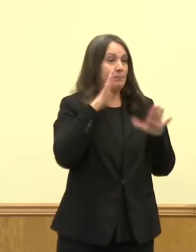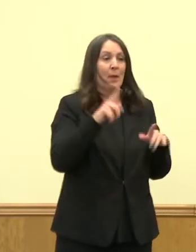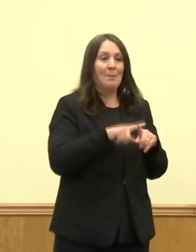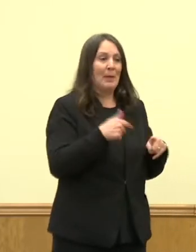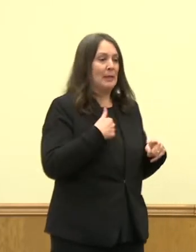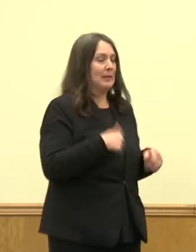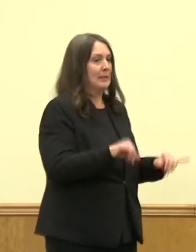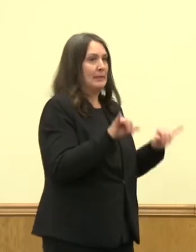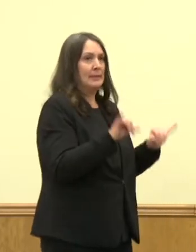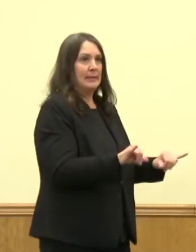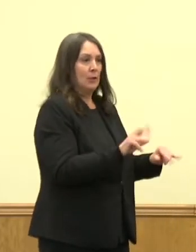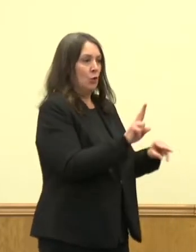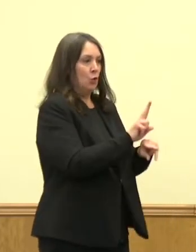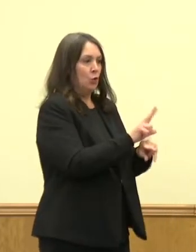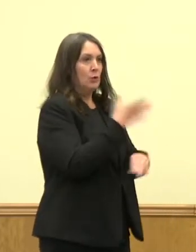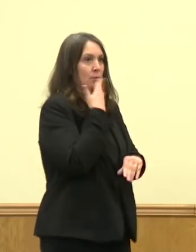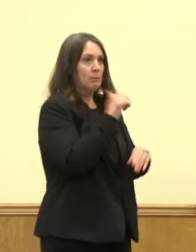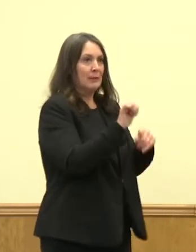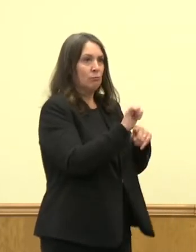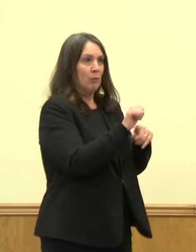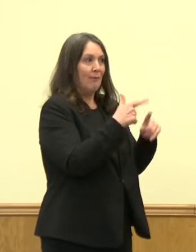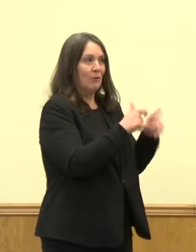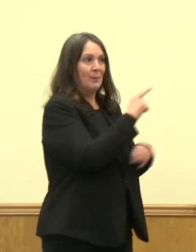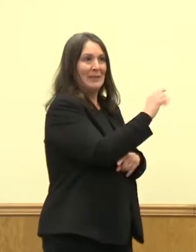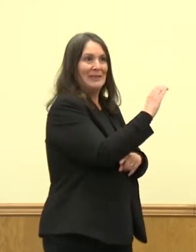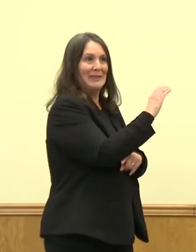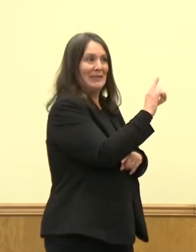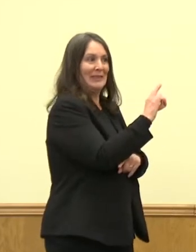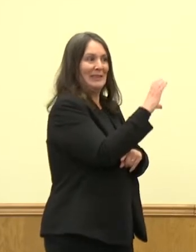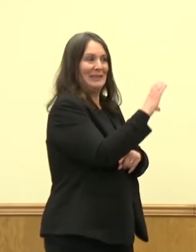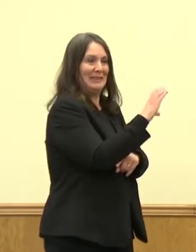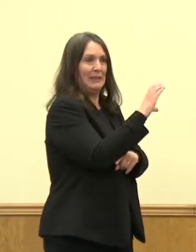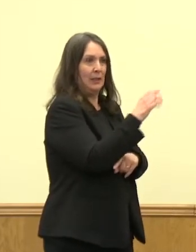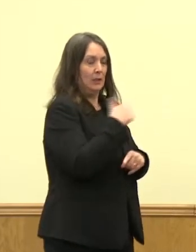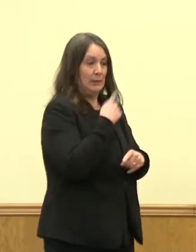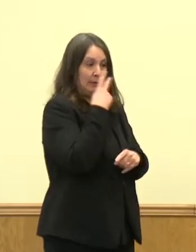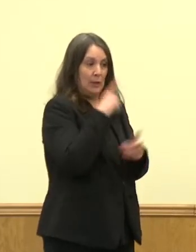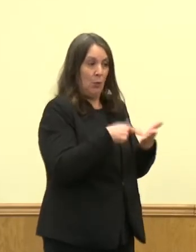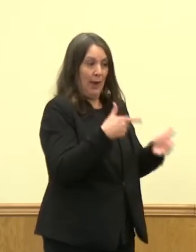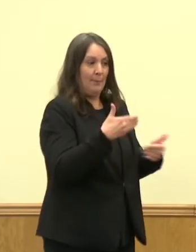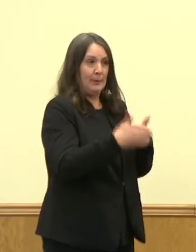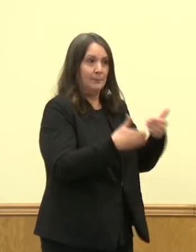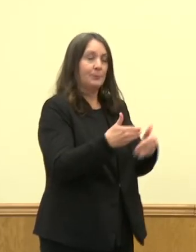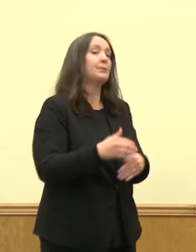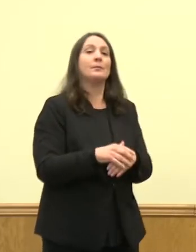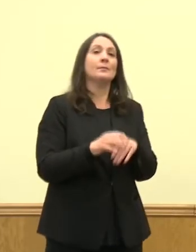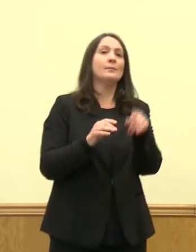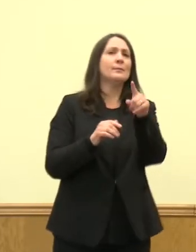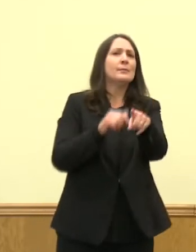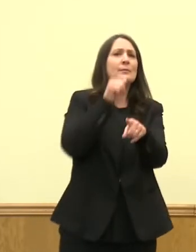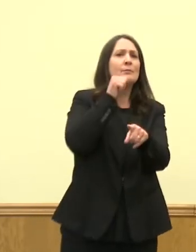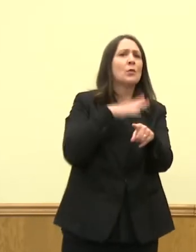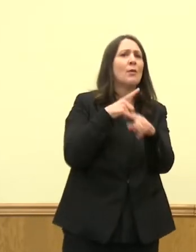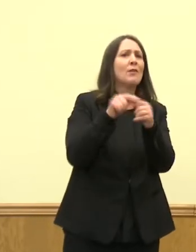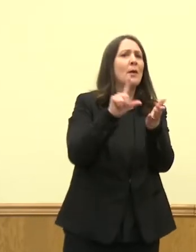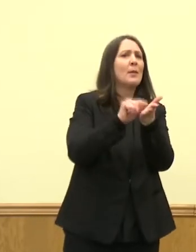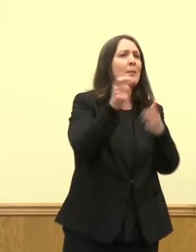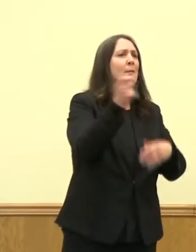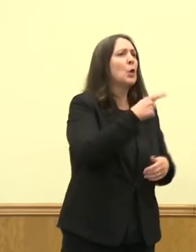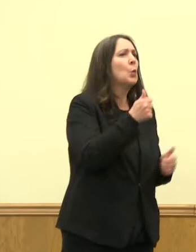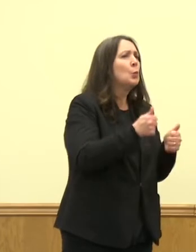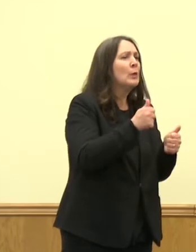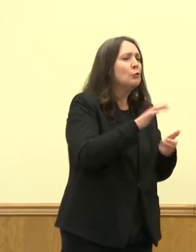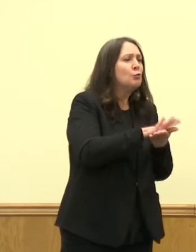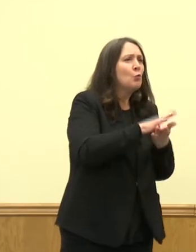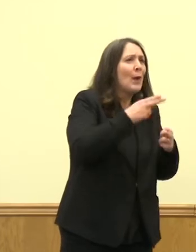because it will go to the appellate court and we'll see where it goes from there. But you can't say specifically, you might be dropping the mask mandate on Friday.